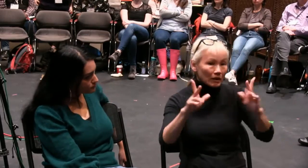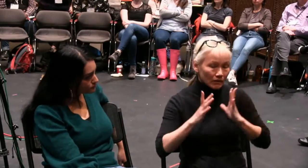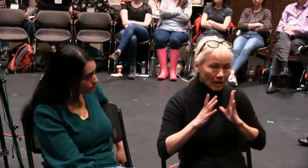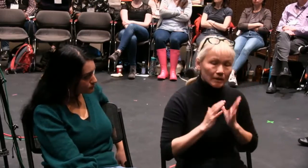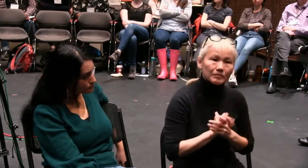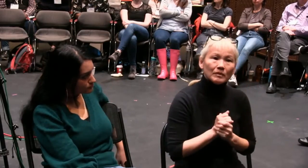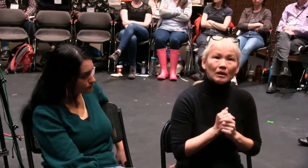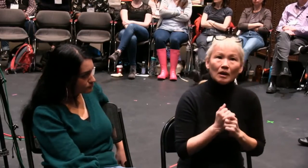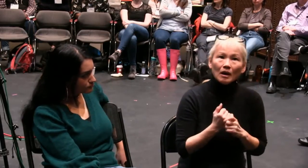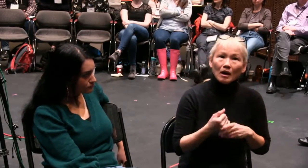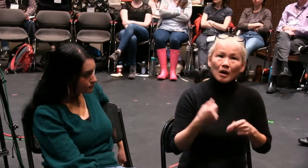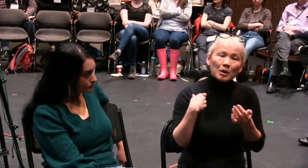American Sign Language counterpart.